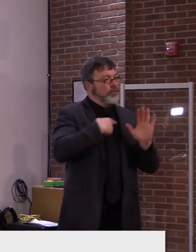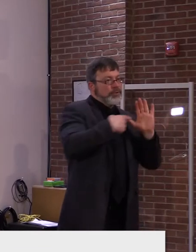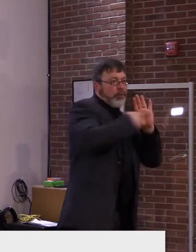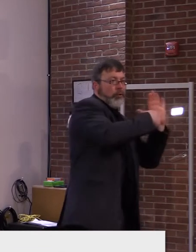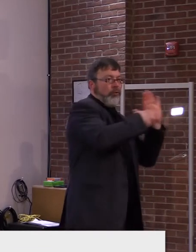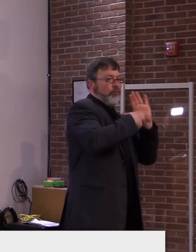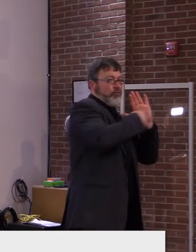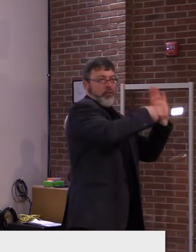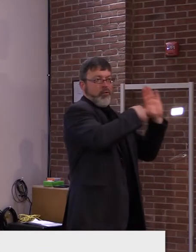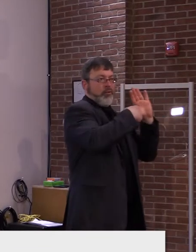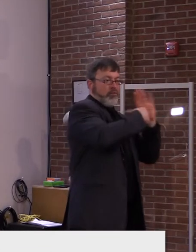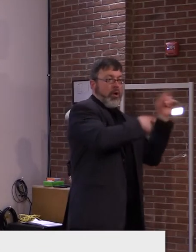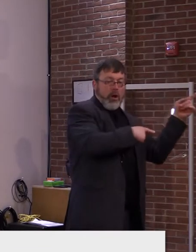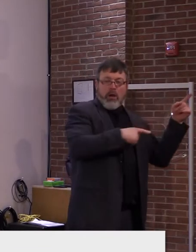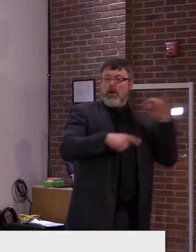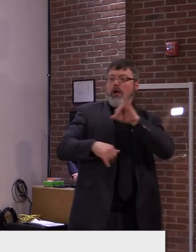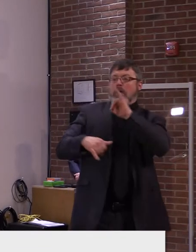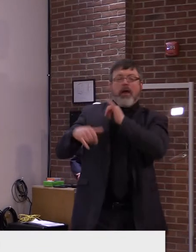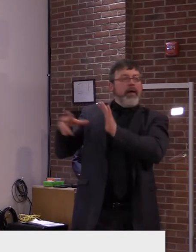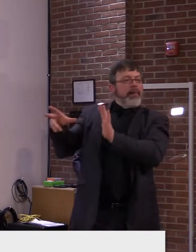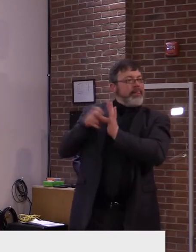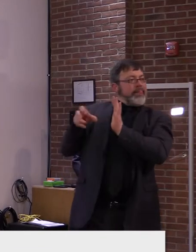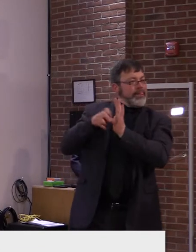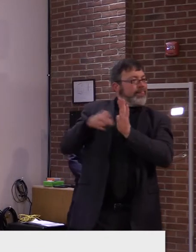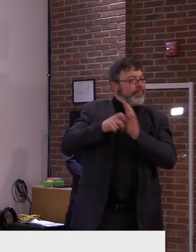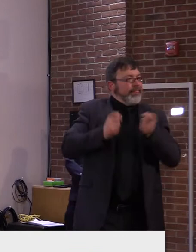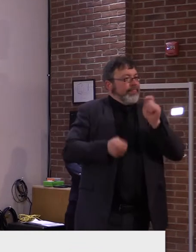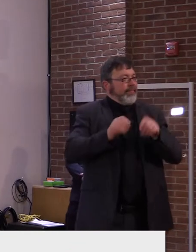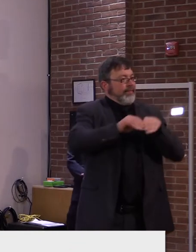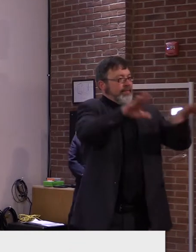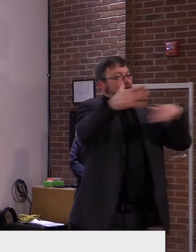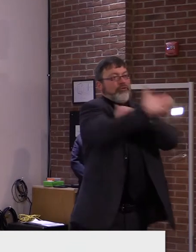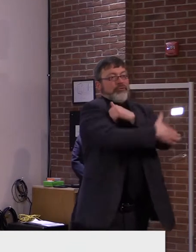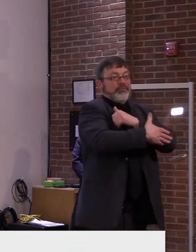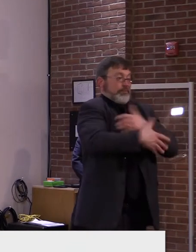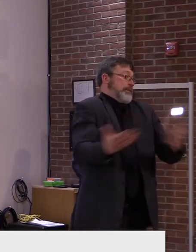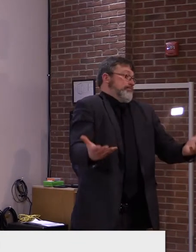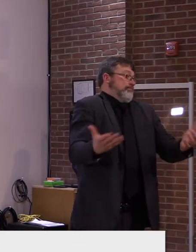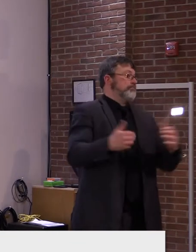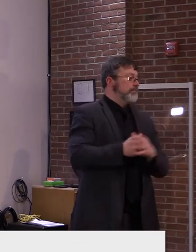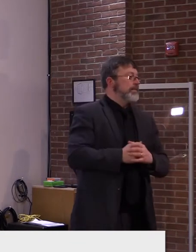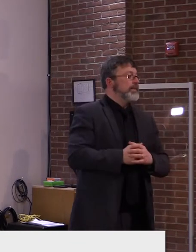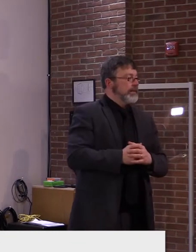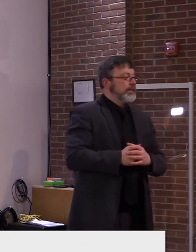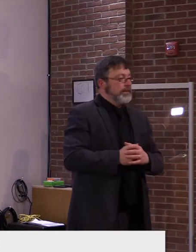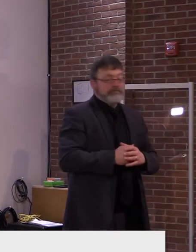And, uh, thanks Mike. Uh, and as far as the, um,